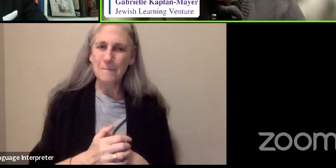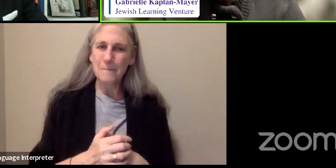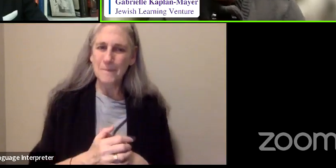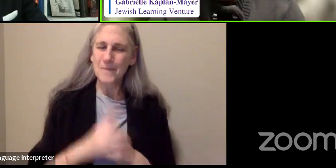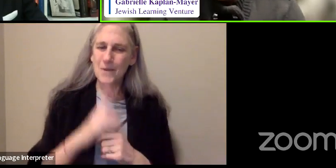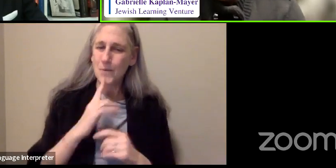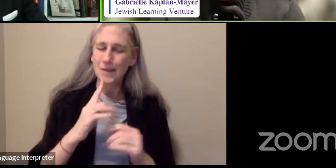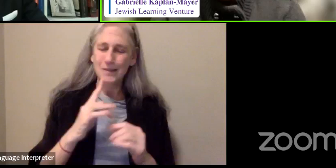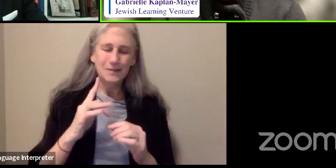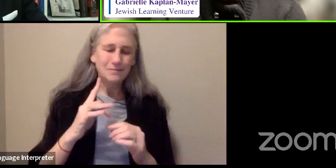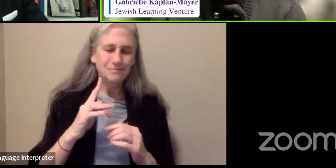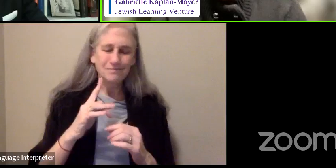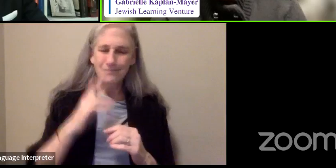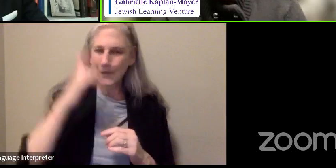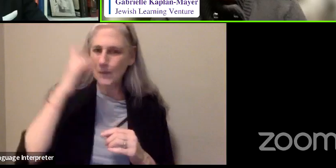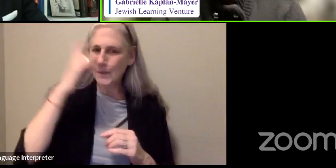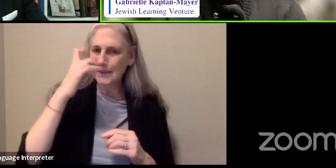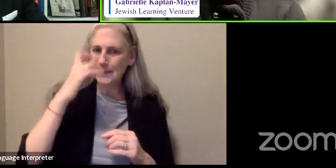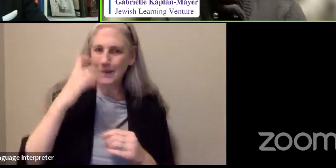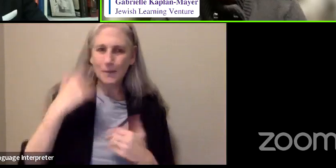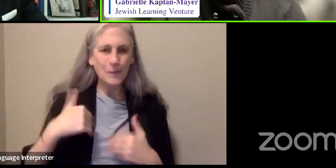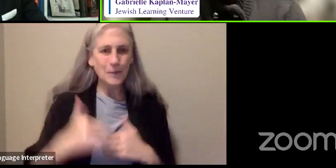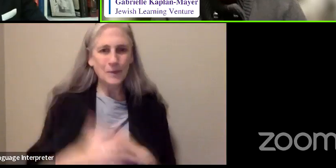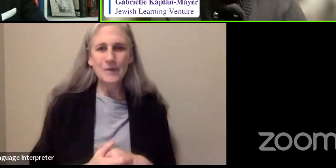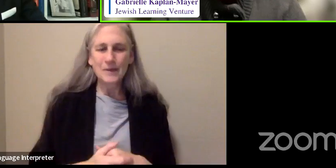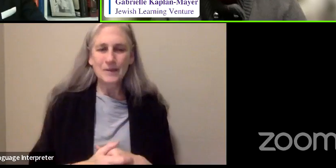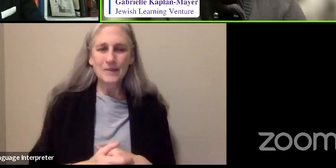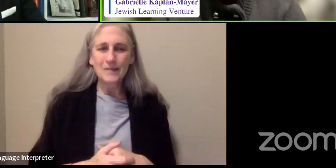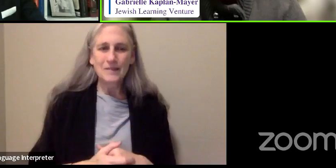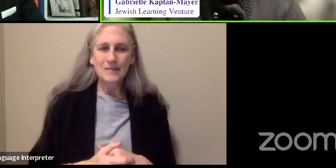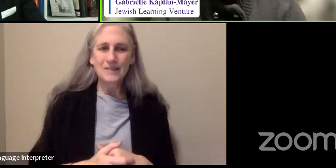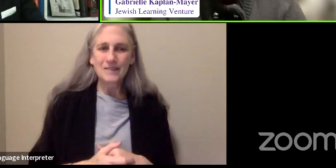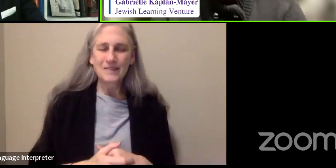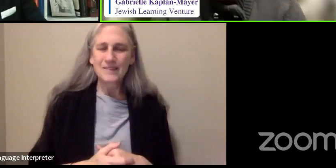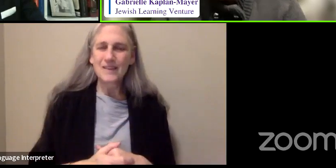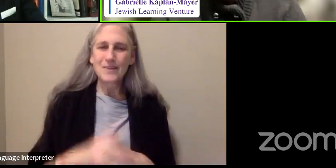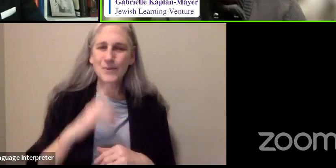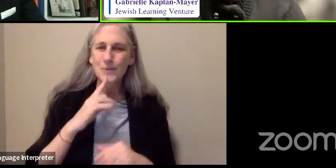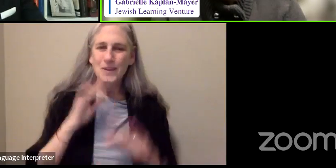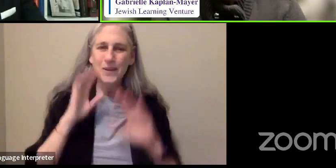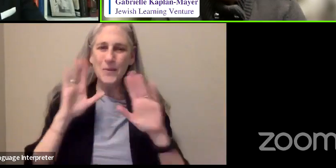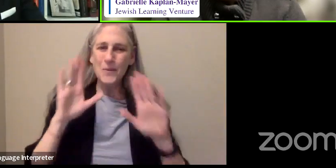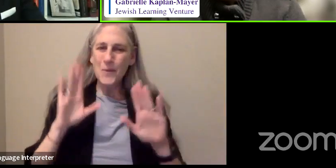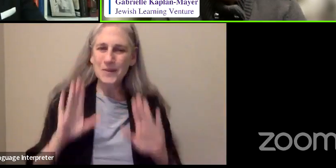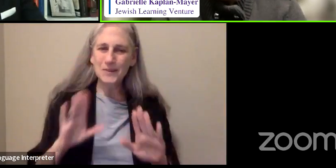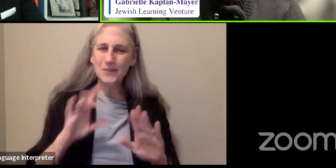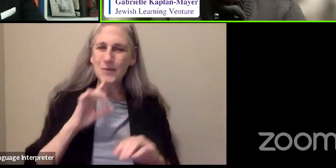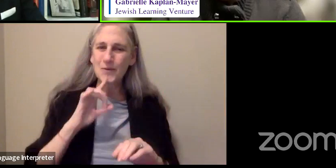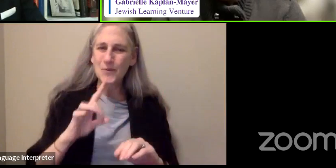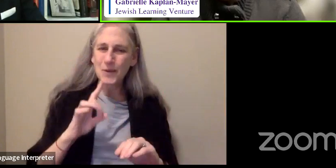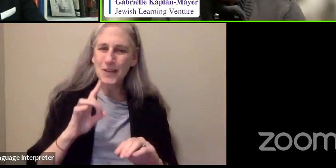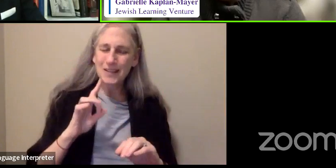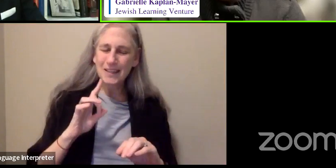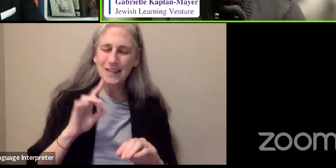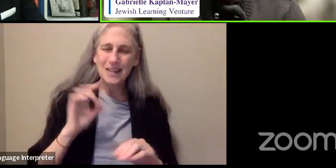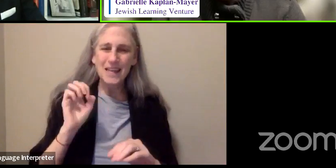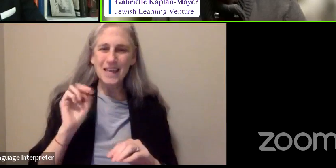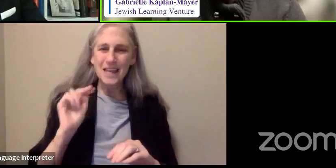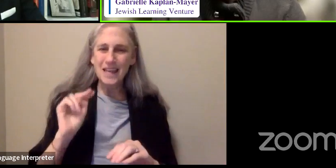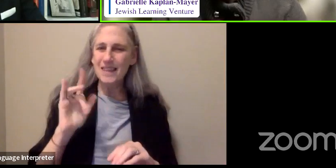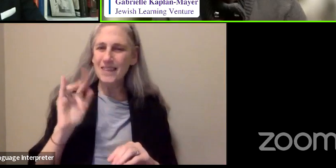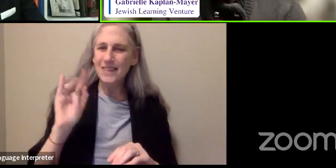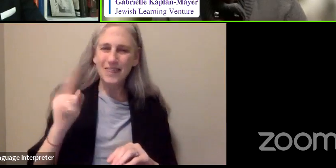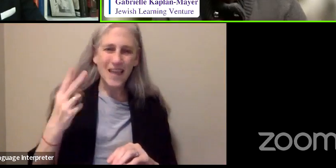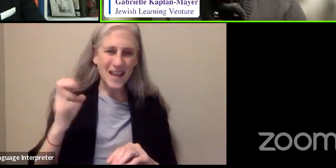wisdom. And this was such a, just a wonderful and really enlightening opportunity.